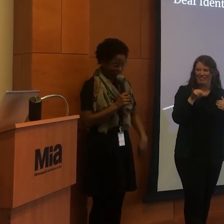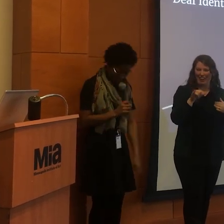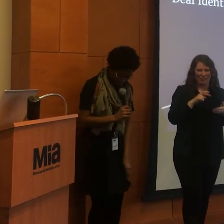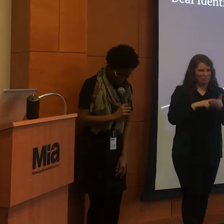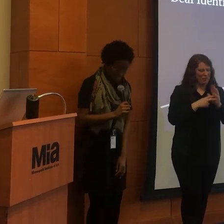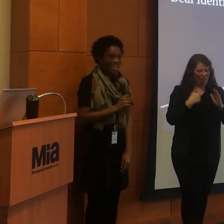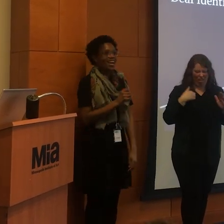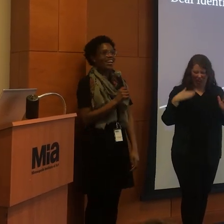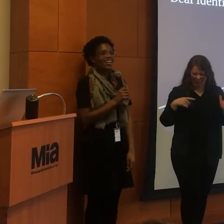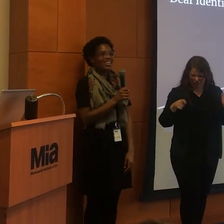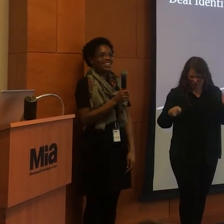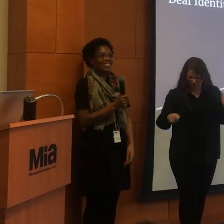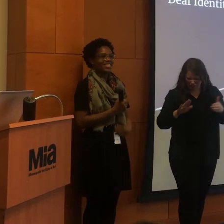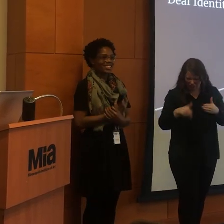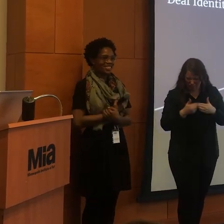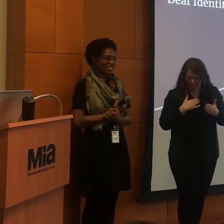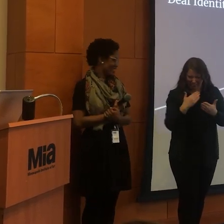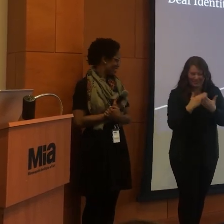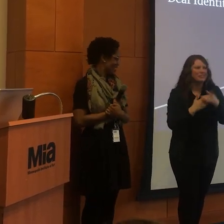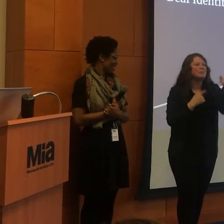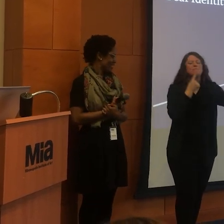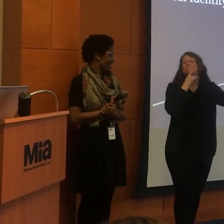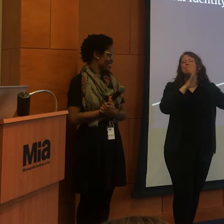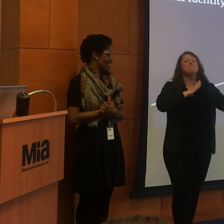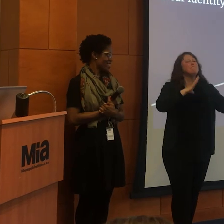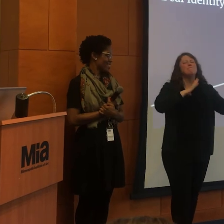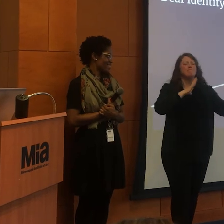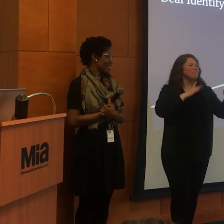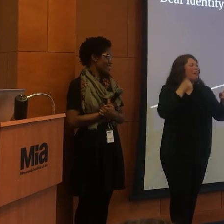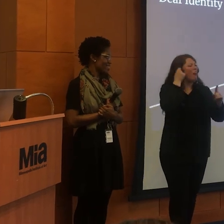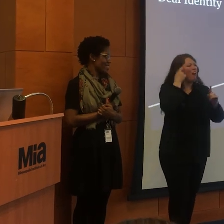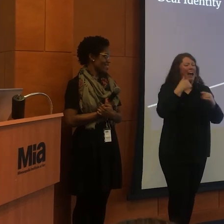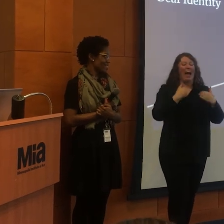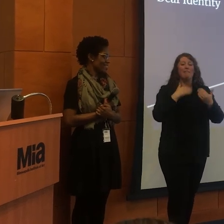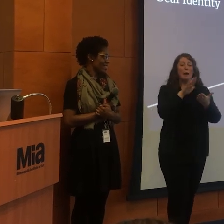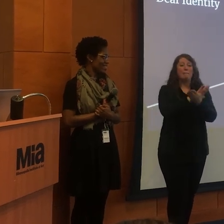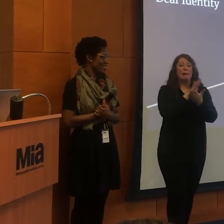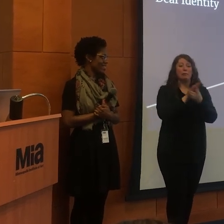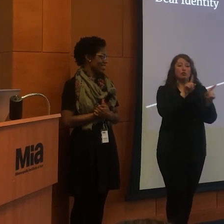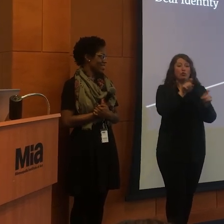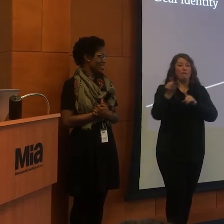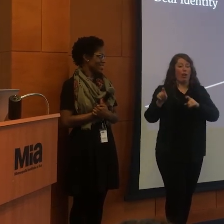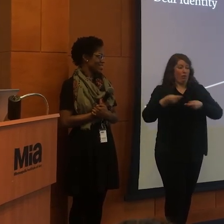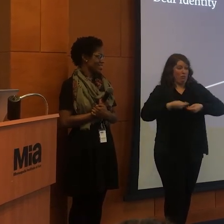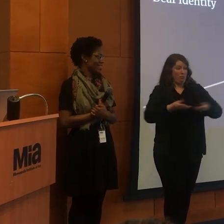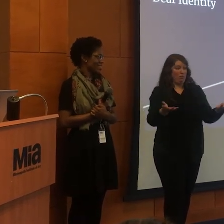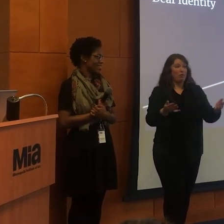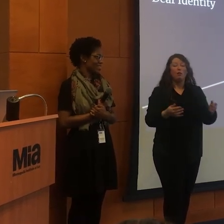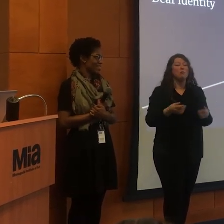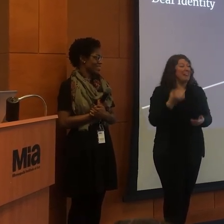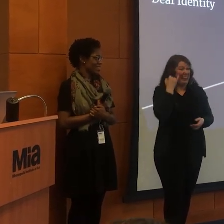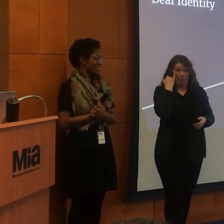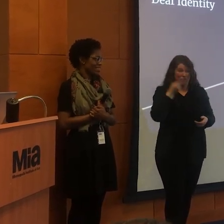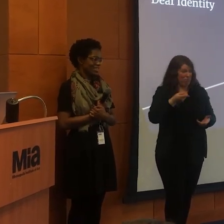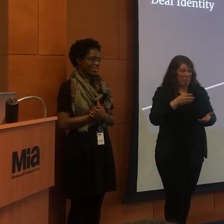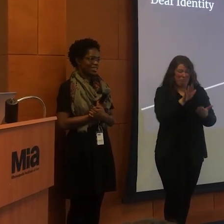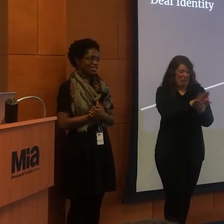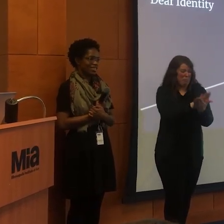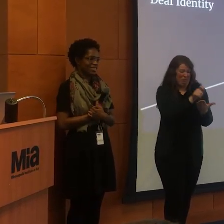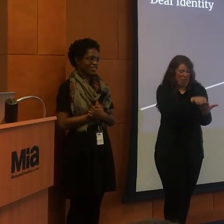That's all right. So we've got paper surveys here if you'd like to take them today or otherwise. Everybody who registered will receive an email and you can also take it